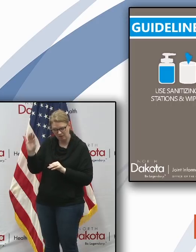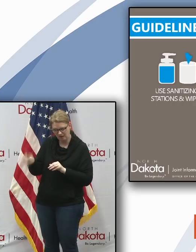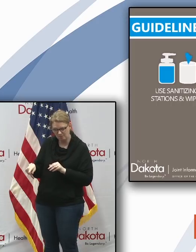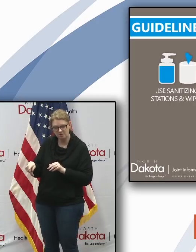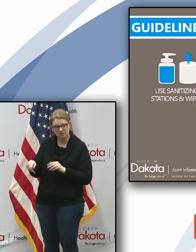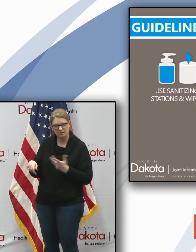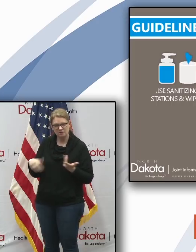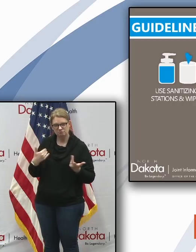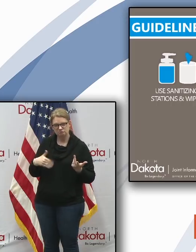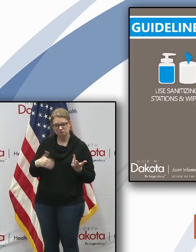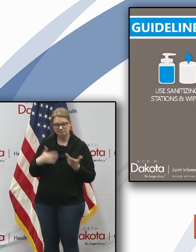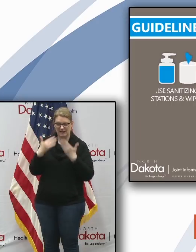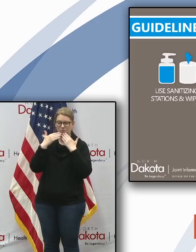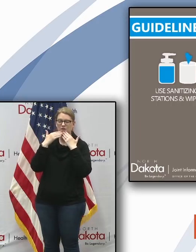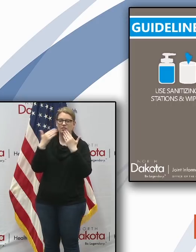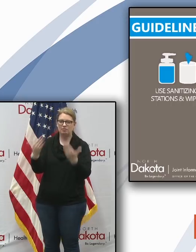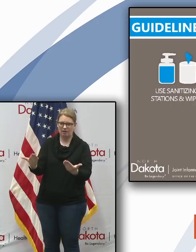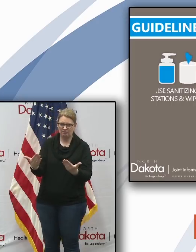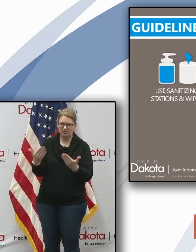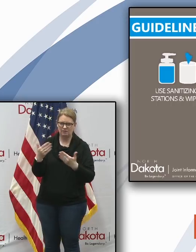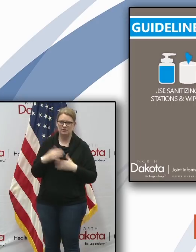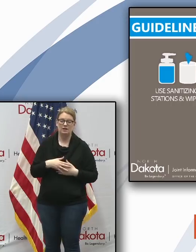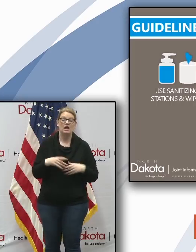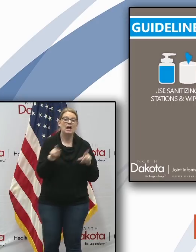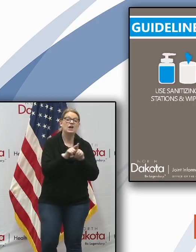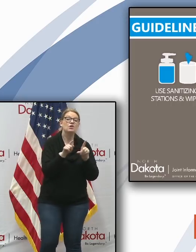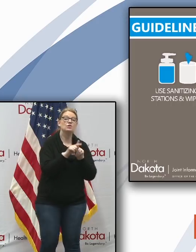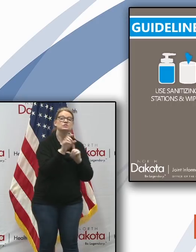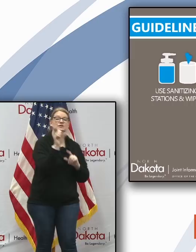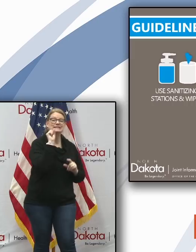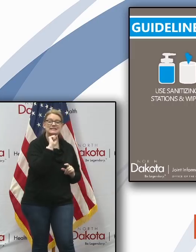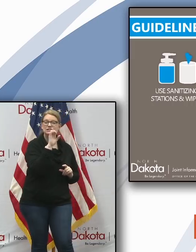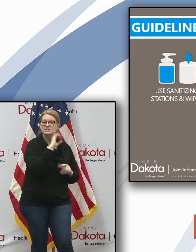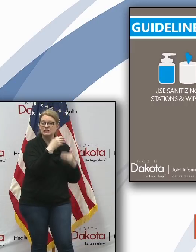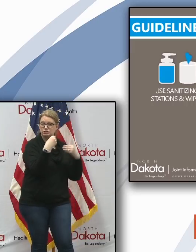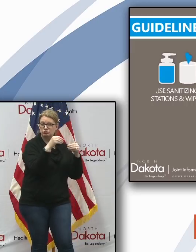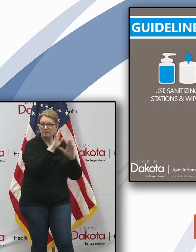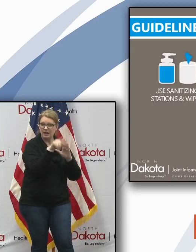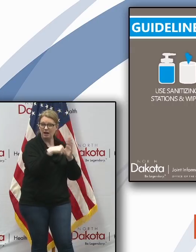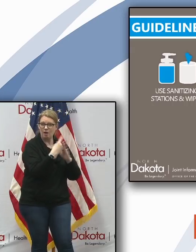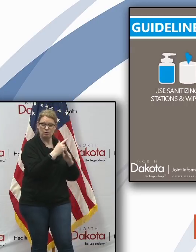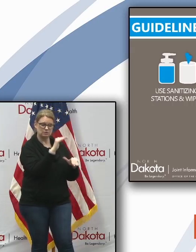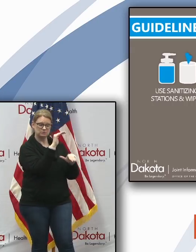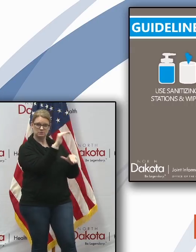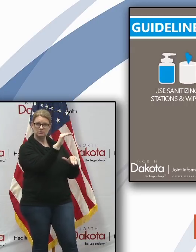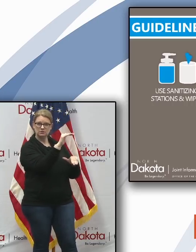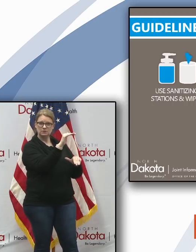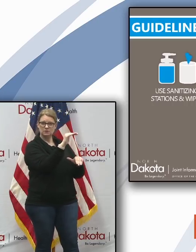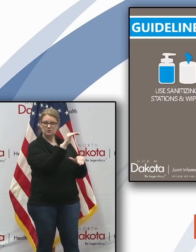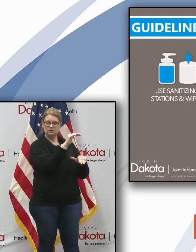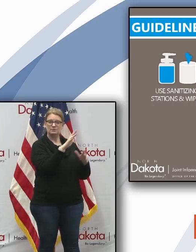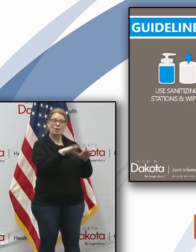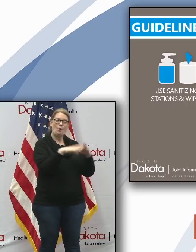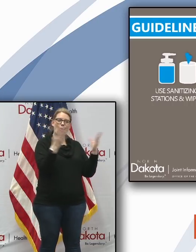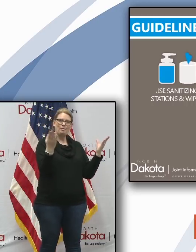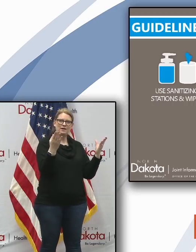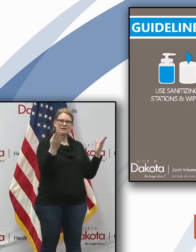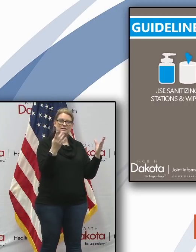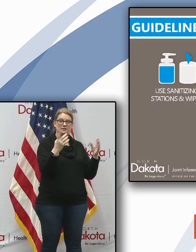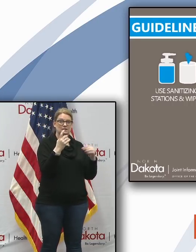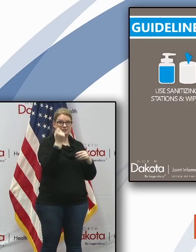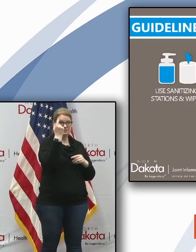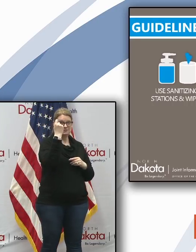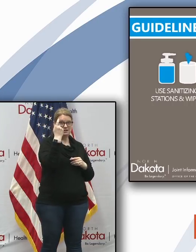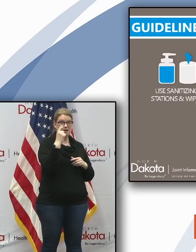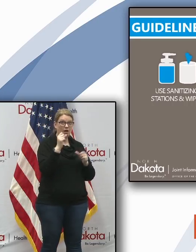appreciate those stores that are offering senior shopping hours uh where they're limiting uh they're they're open but they're limiting to